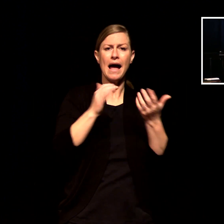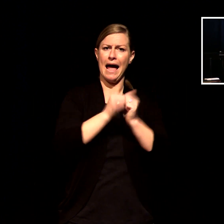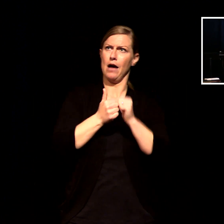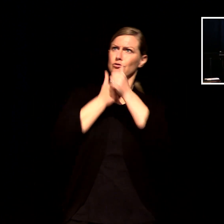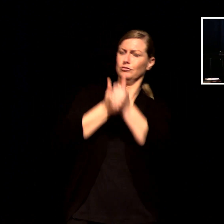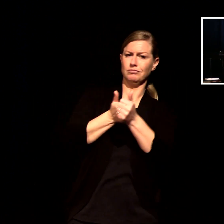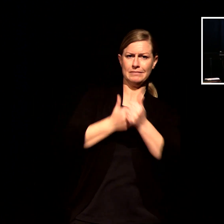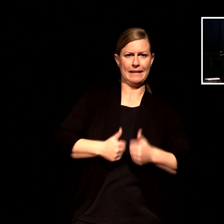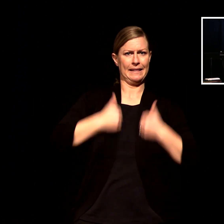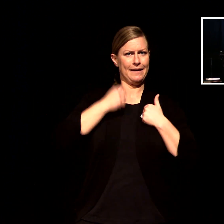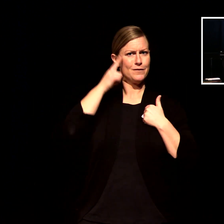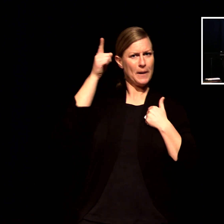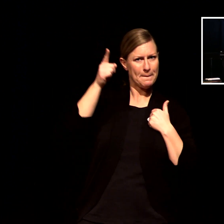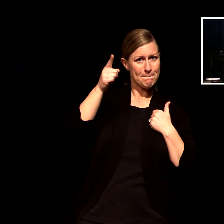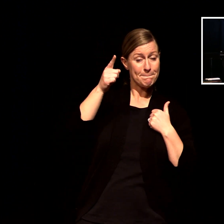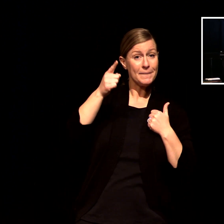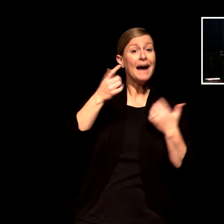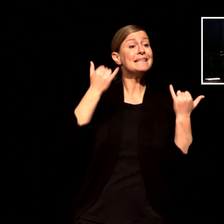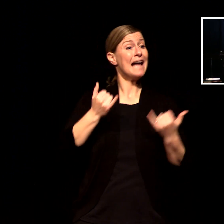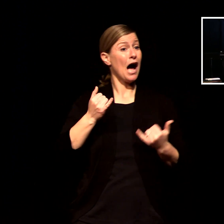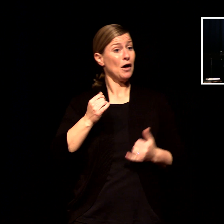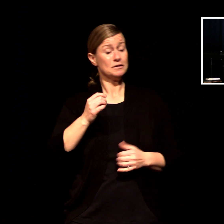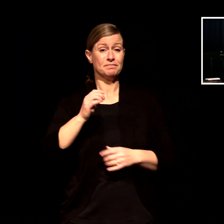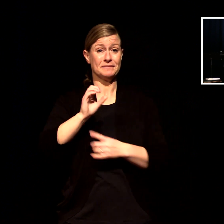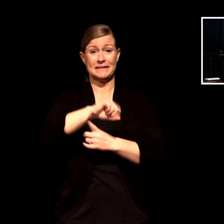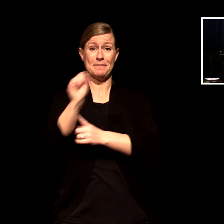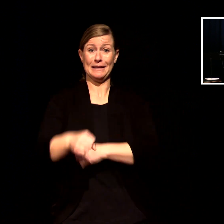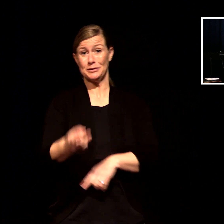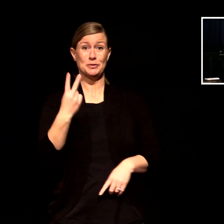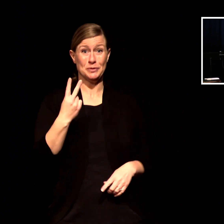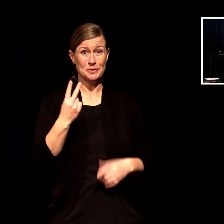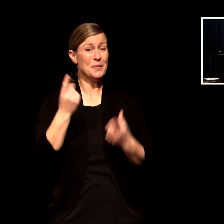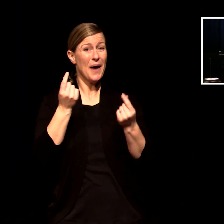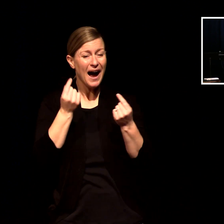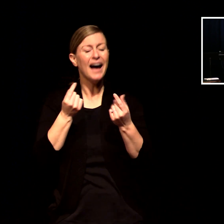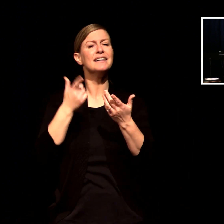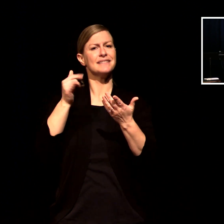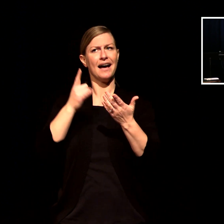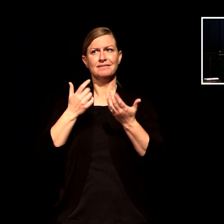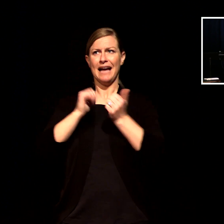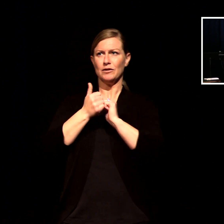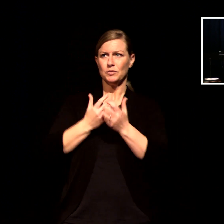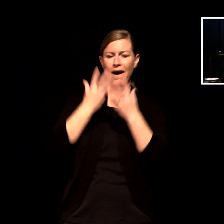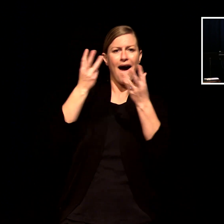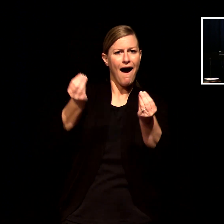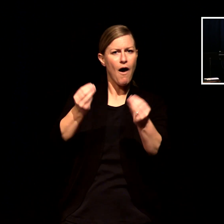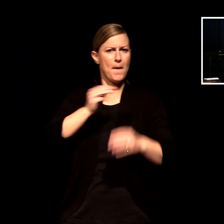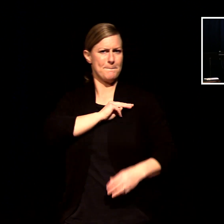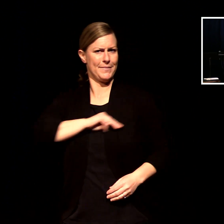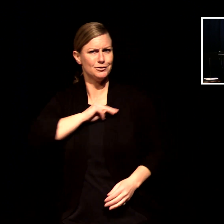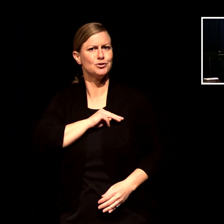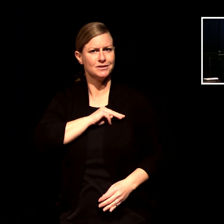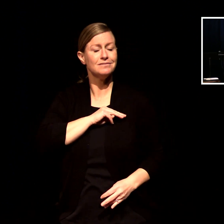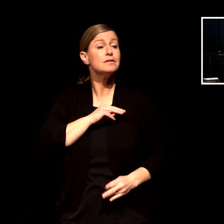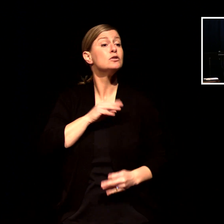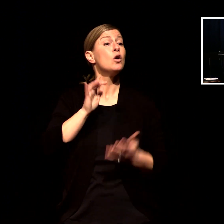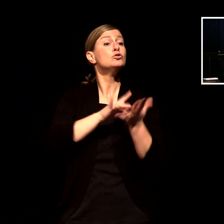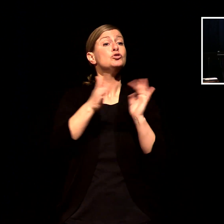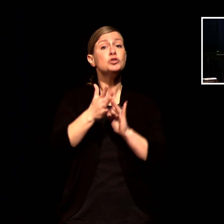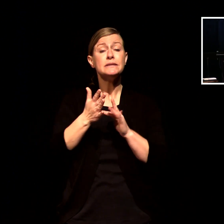just beginning and so in matthew chapter 4 we see jesus he goes out to be tempted in the wilderness he calls his first disciples